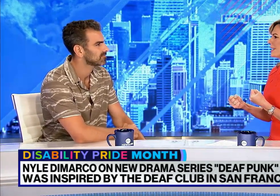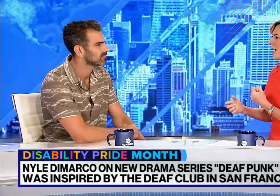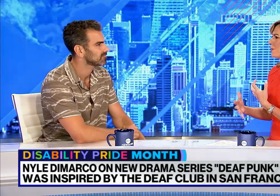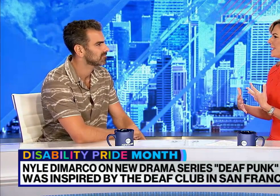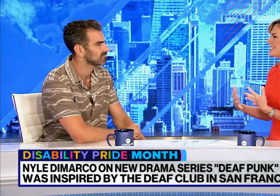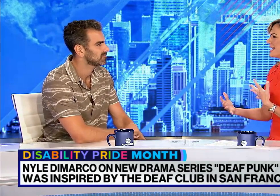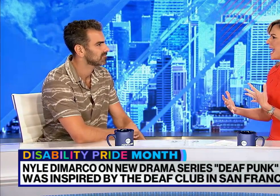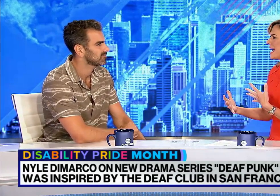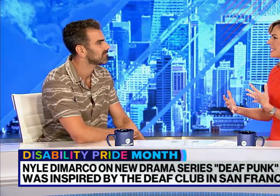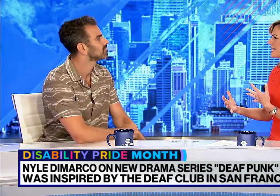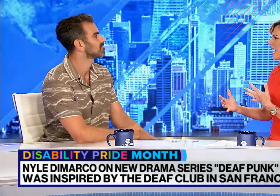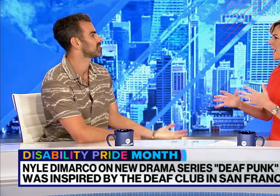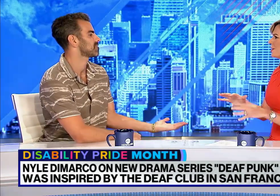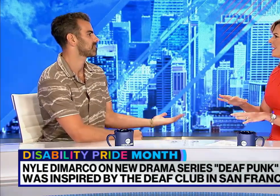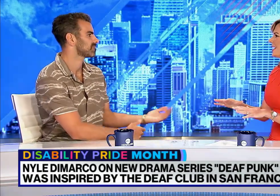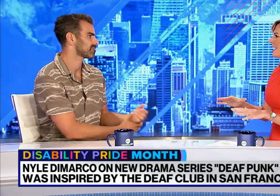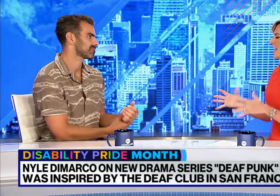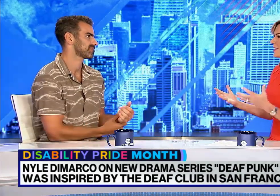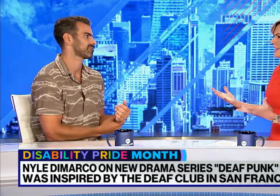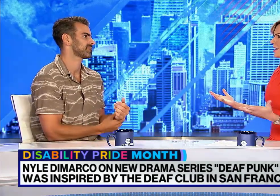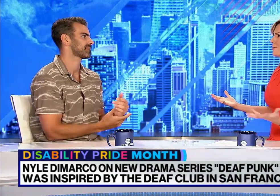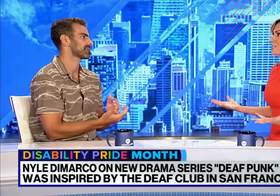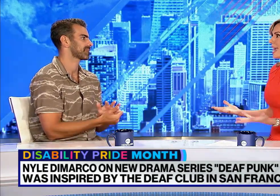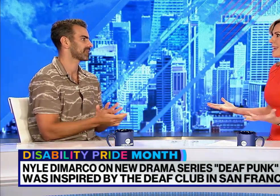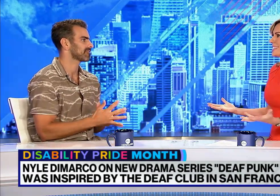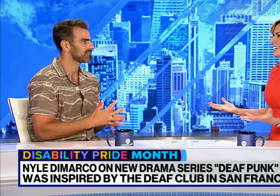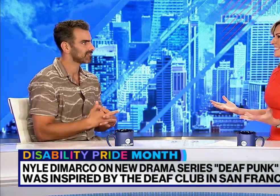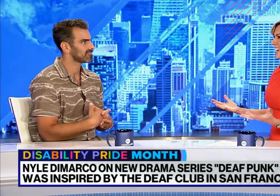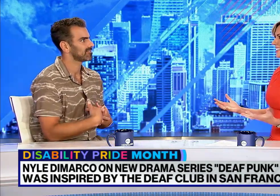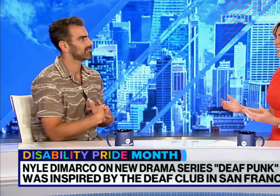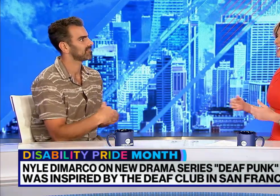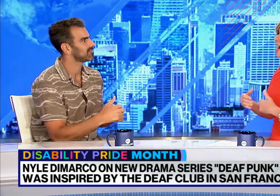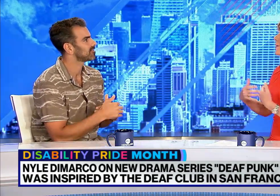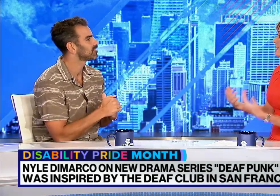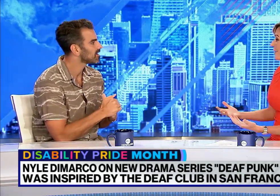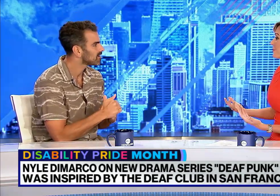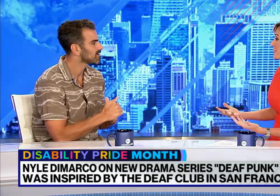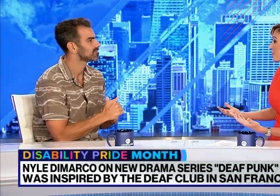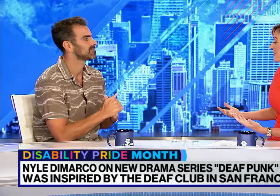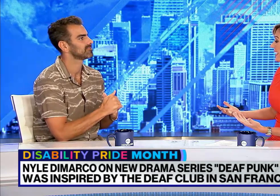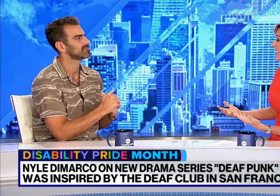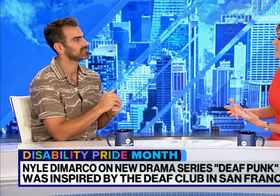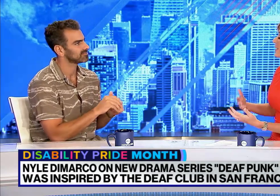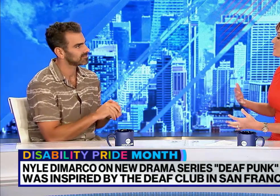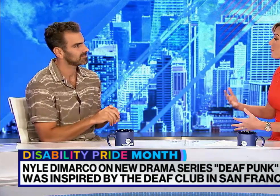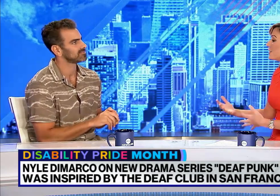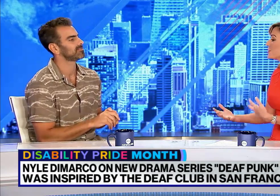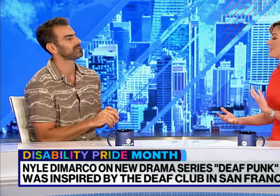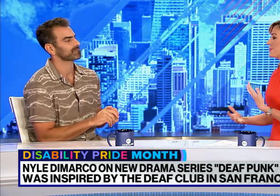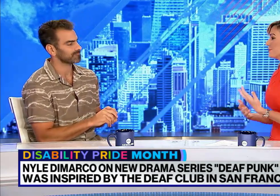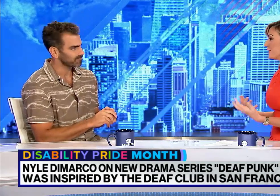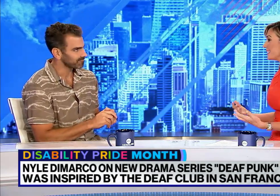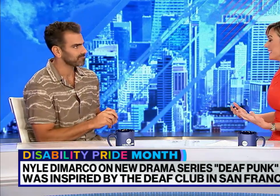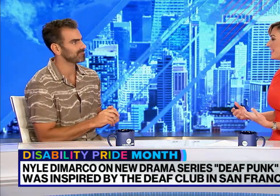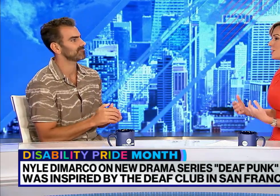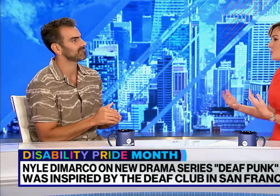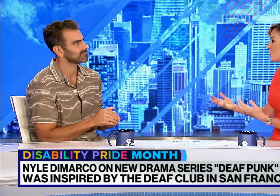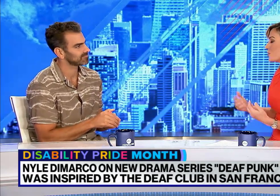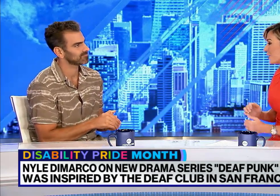How do they dance? How do they understand it? And I always have to explain the vibration, the feeling. You enjoy